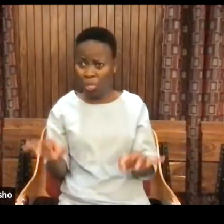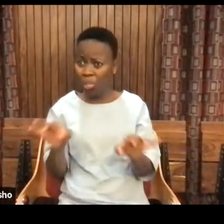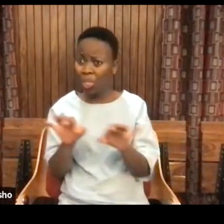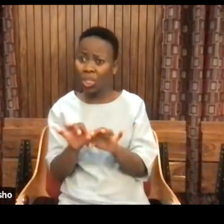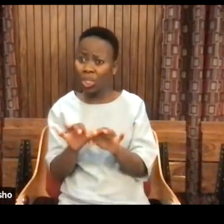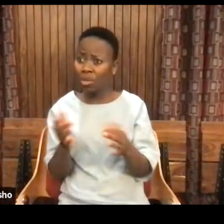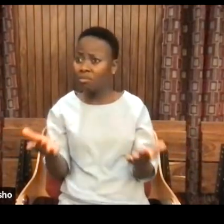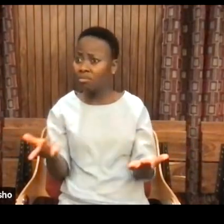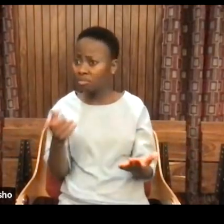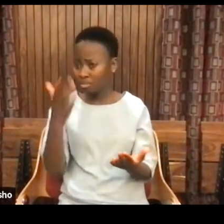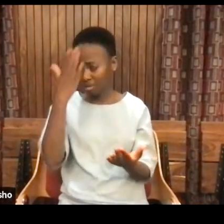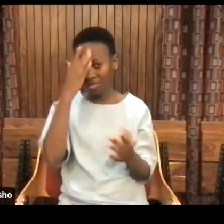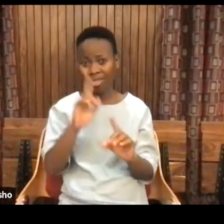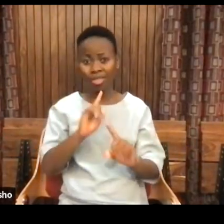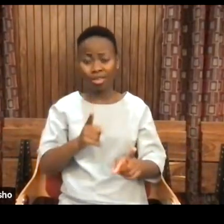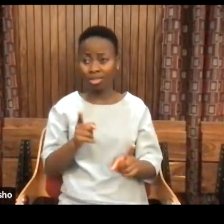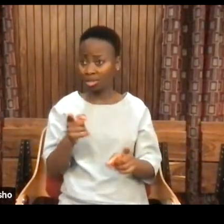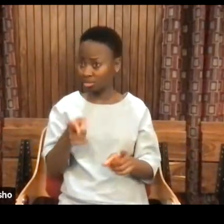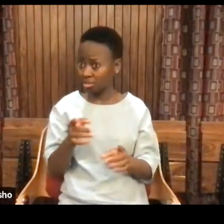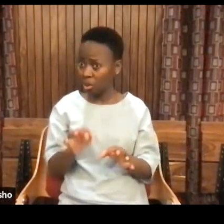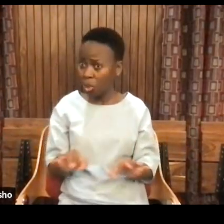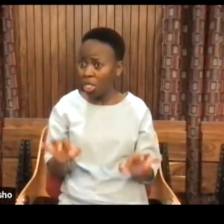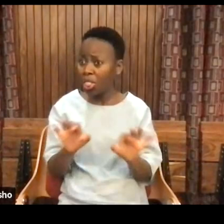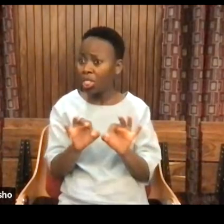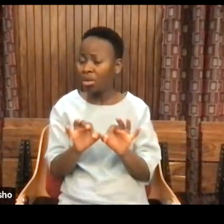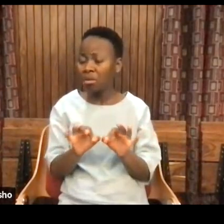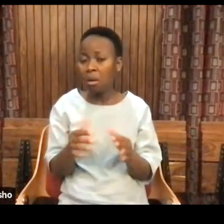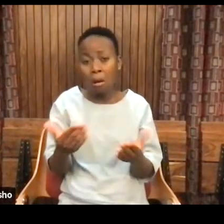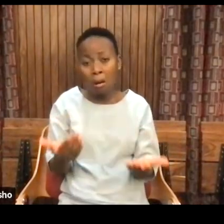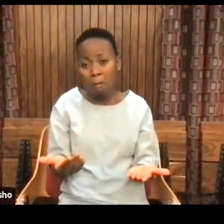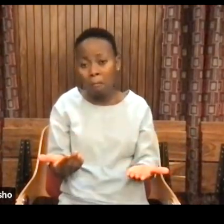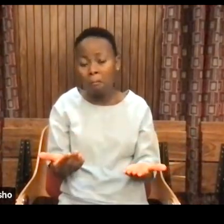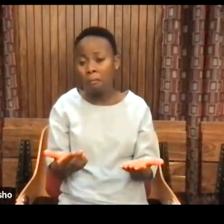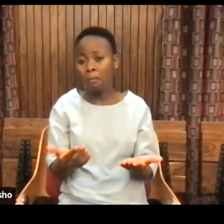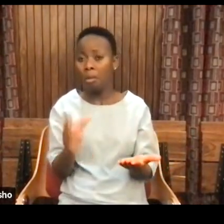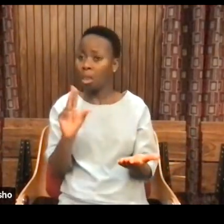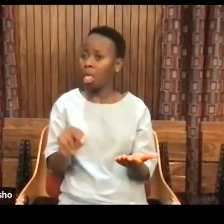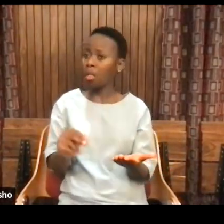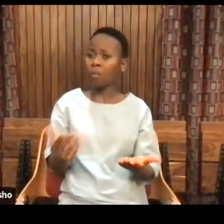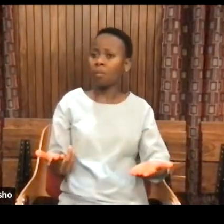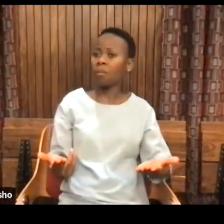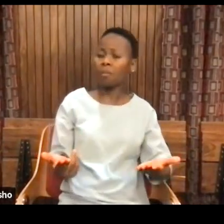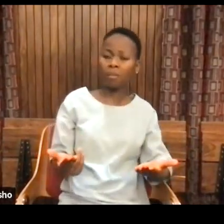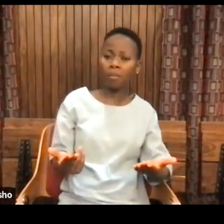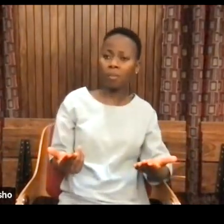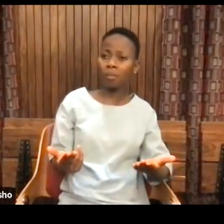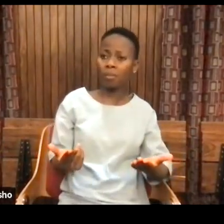worth it? Was it worth it? You all know the answer. It's resolutely no.